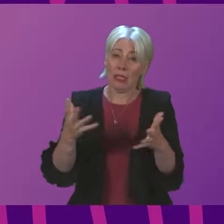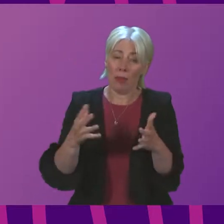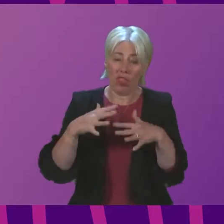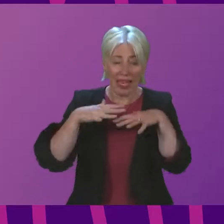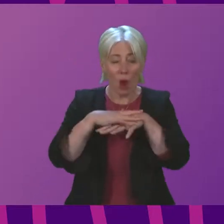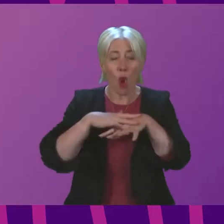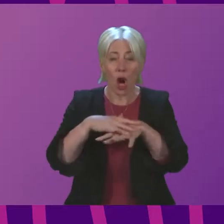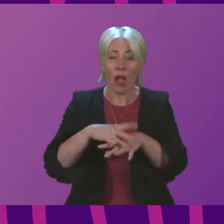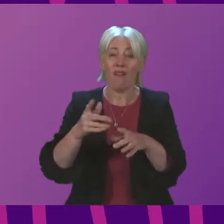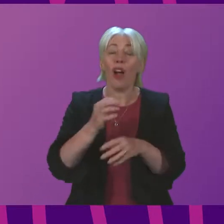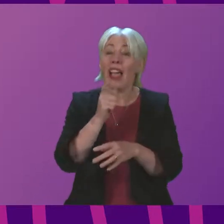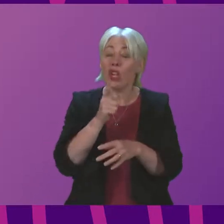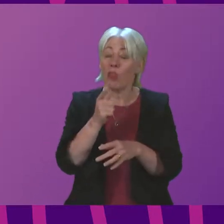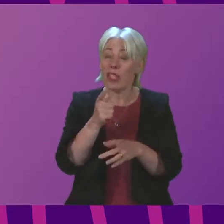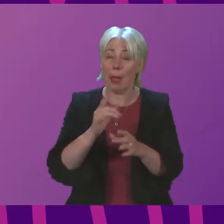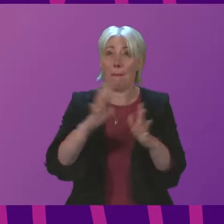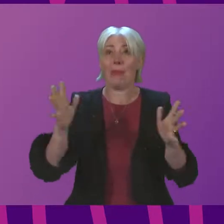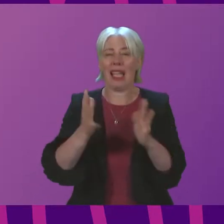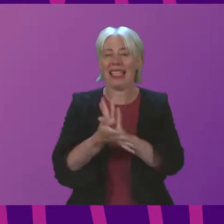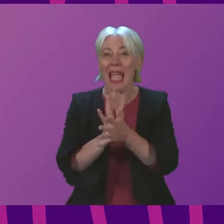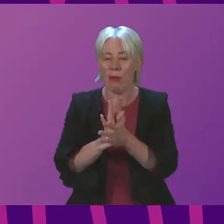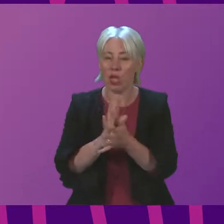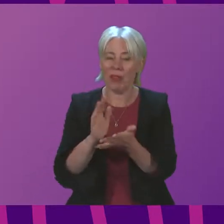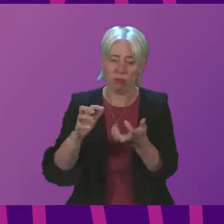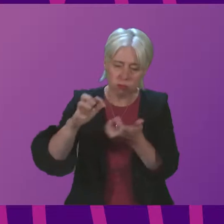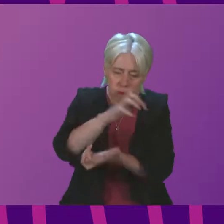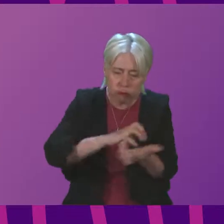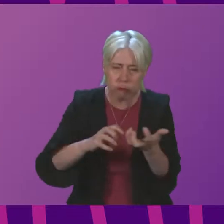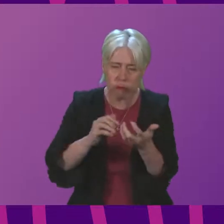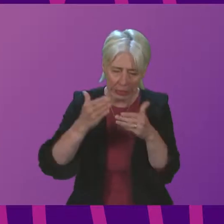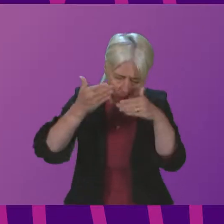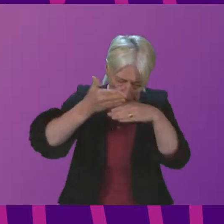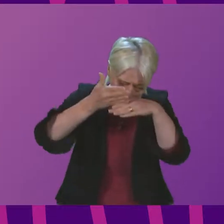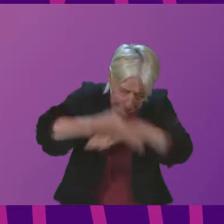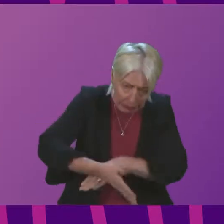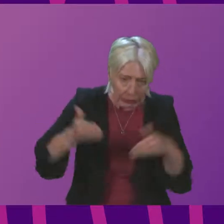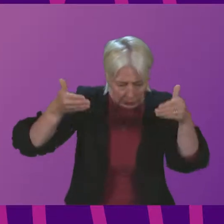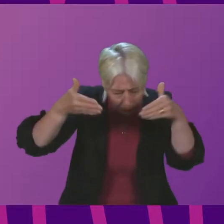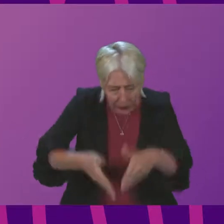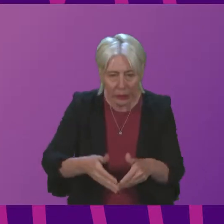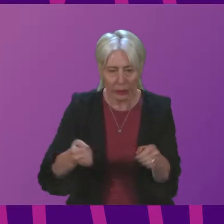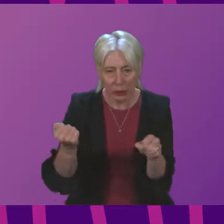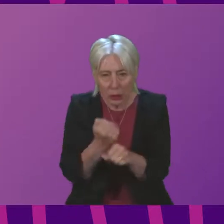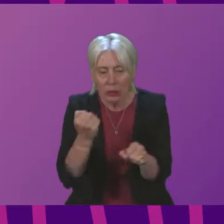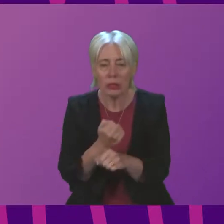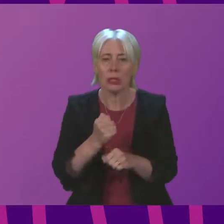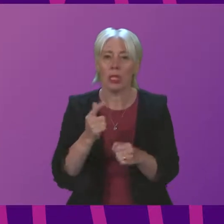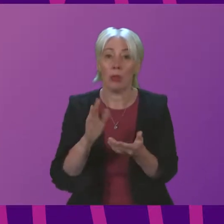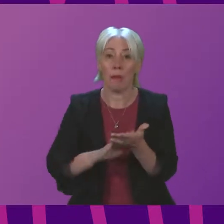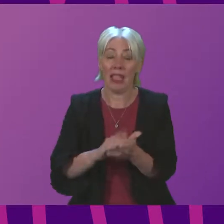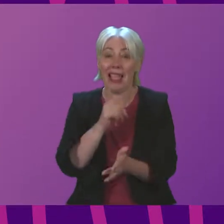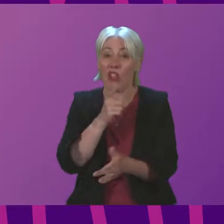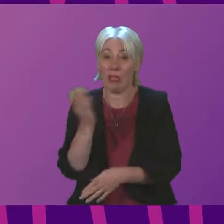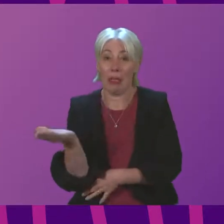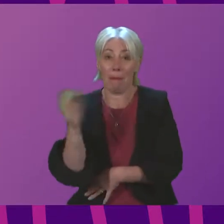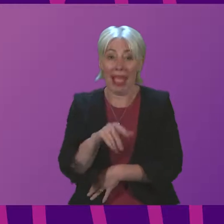the network, which is therefore involving much more complex and resource-intensive solutions to be able to reconnect supply to particular